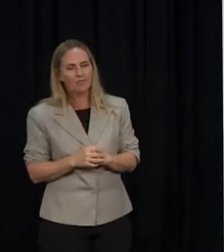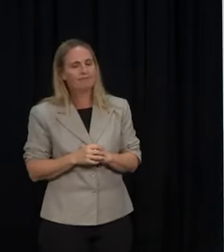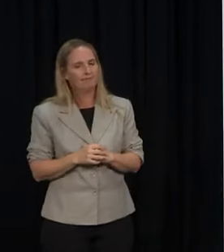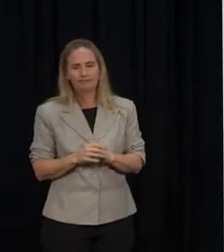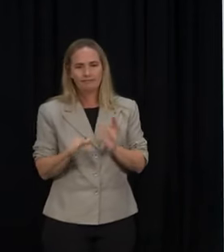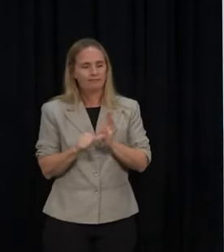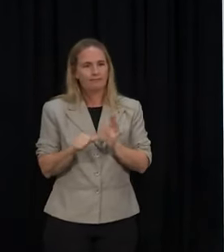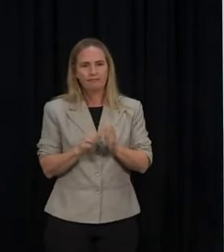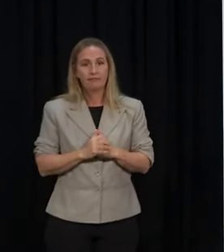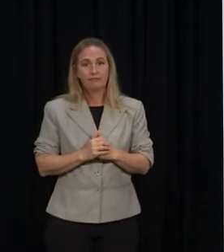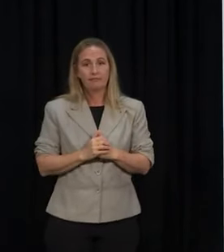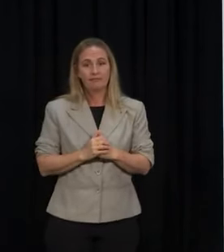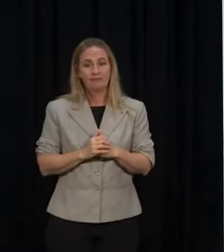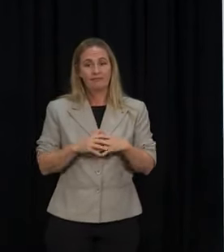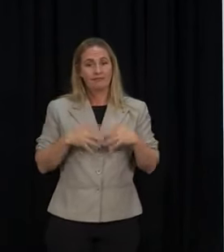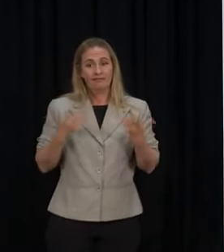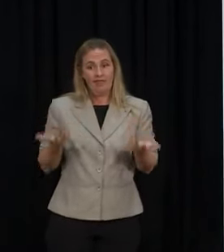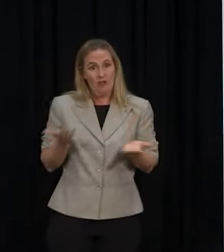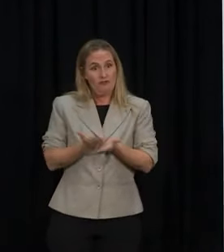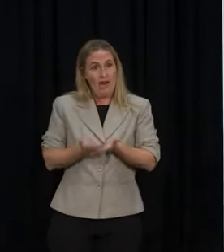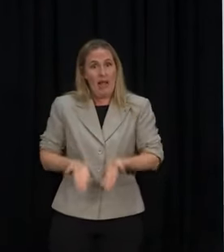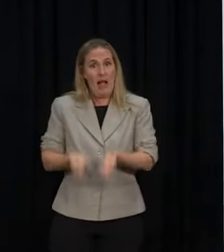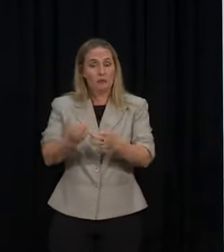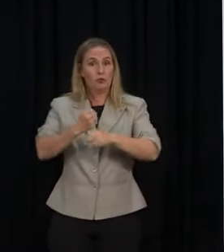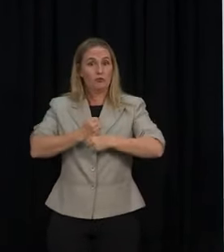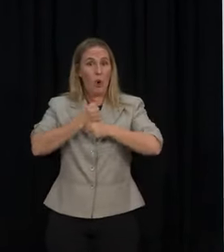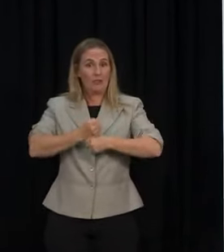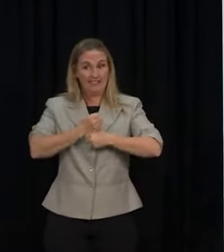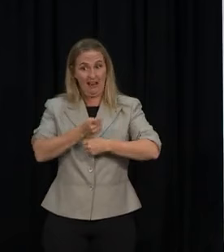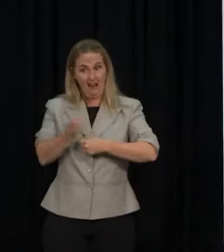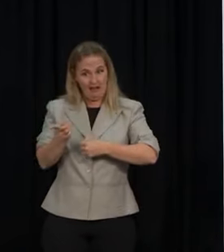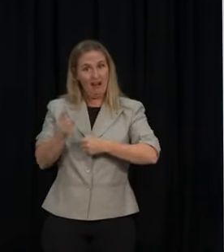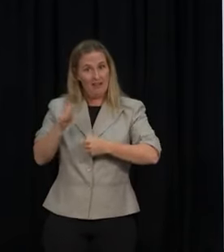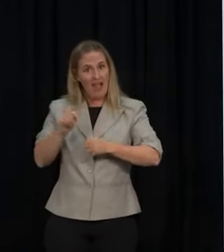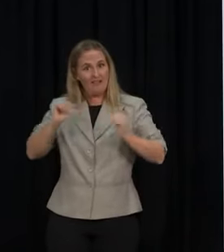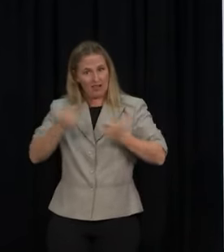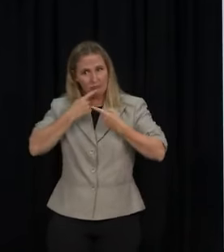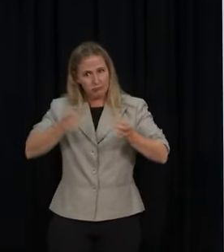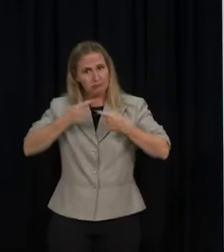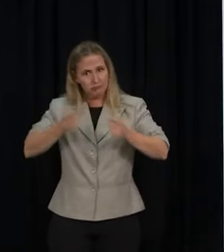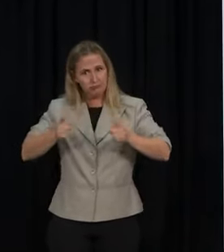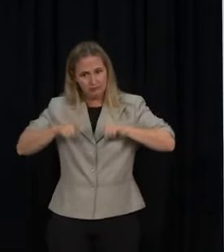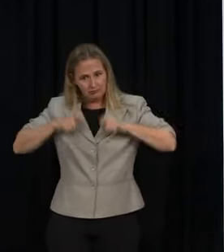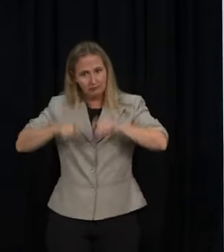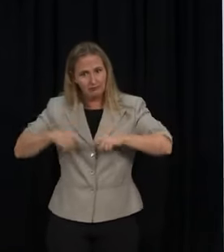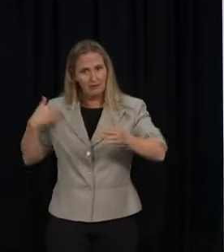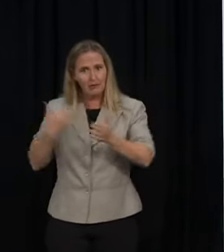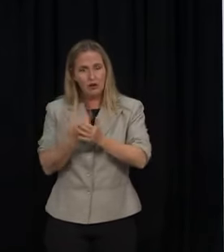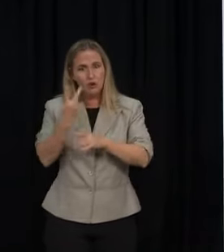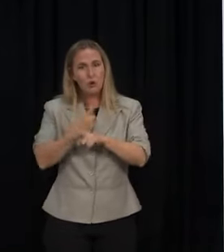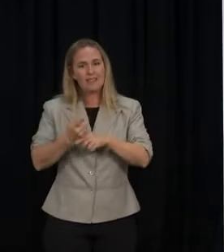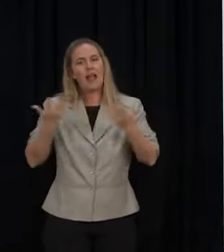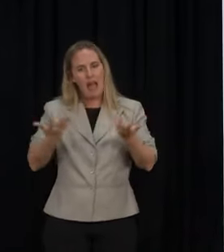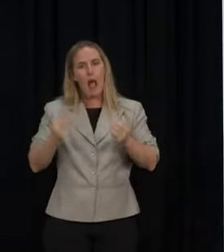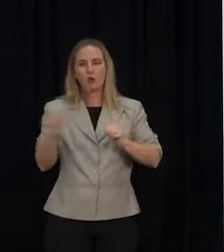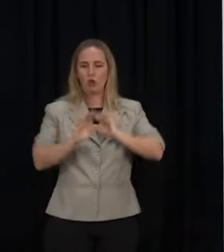earlier, in the hands of those protesters to having made their point to leave, to allow the likes of students from Victoria University to be able to